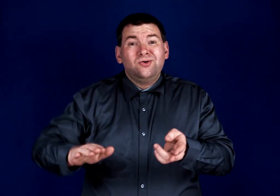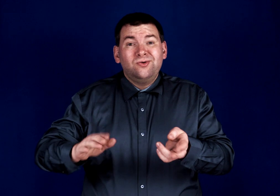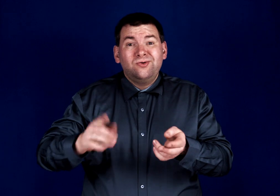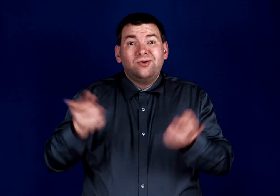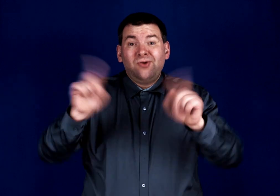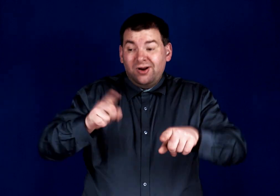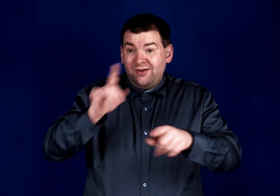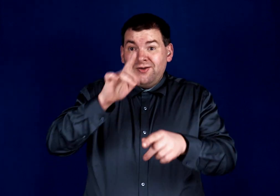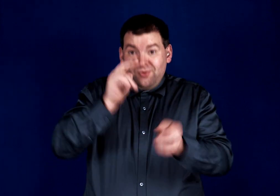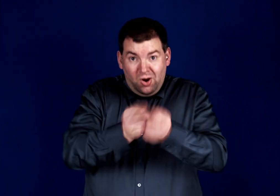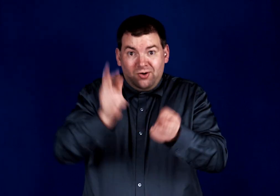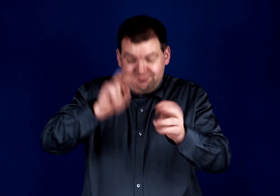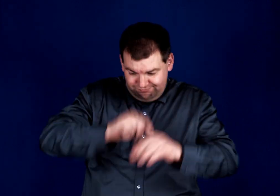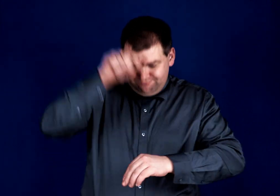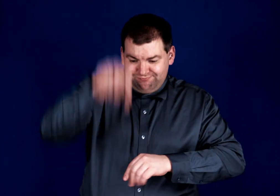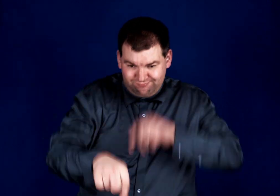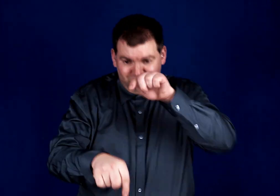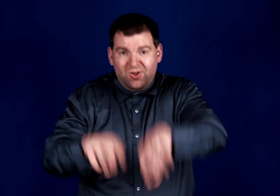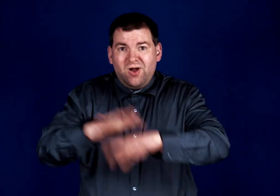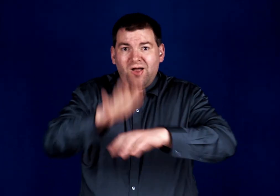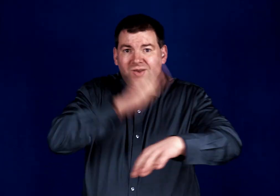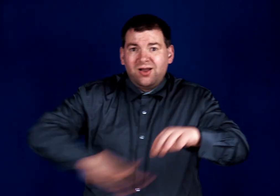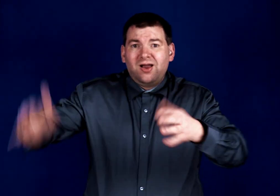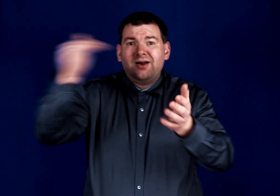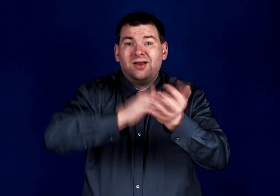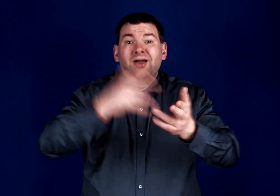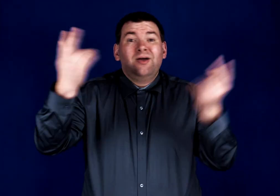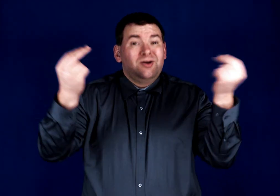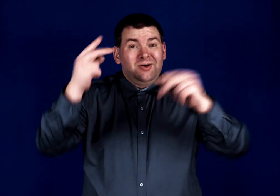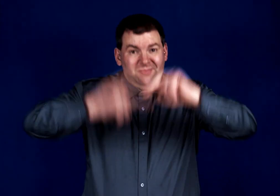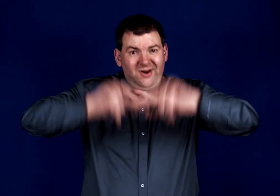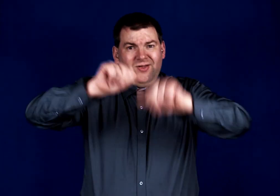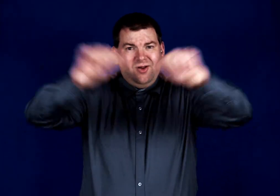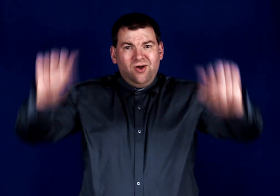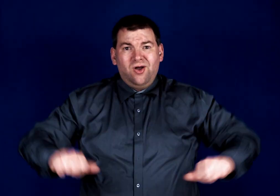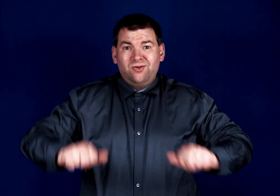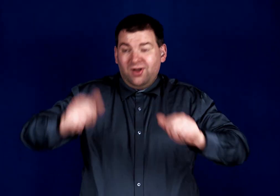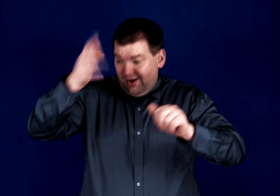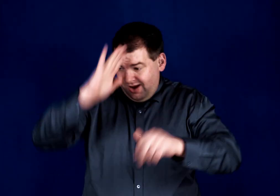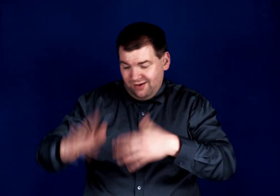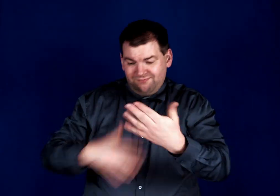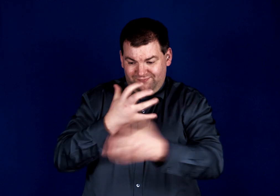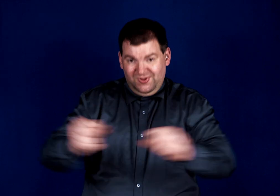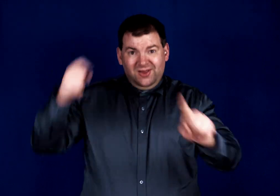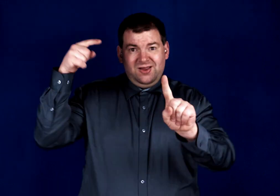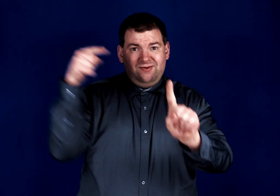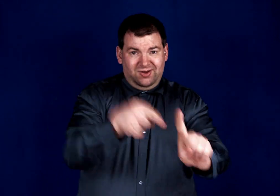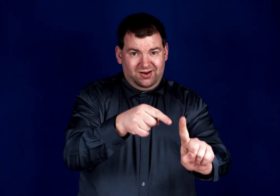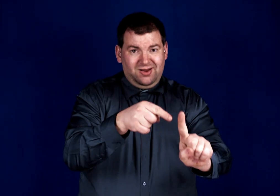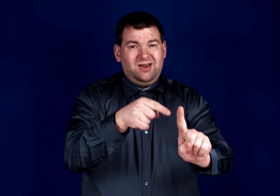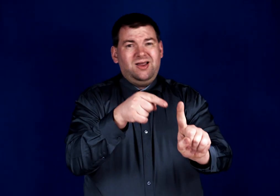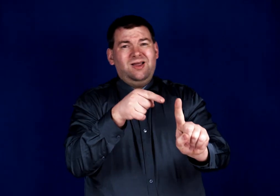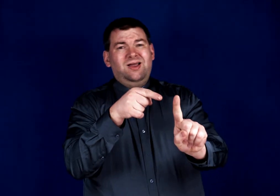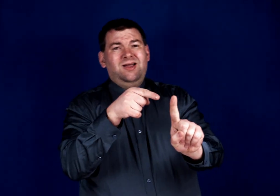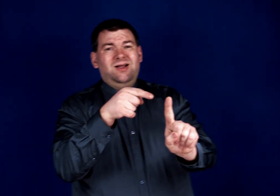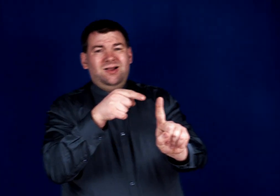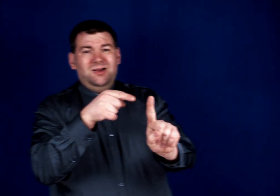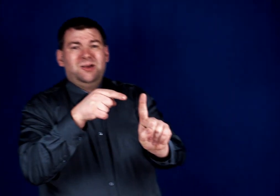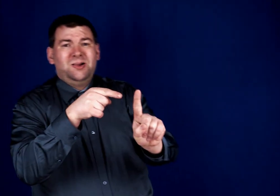And when He set His feet on land again, He built an altar to the God who had delivered Him.